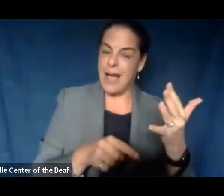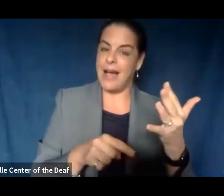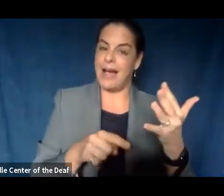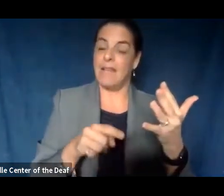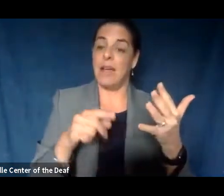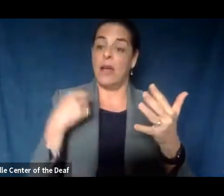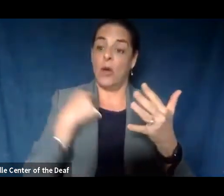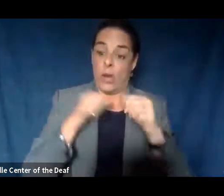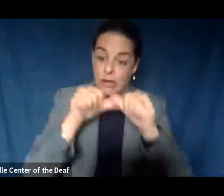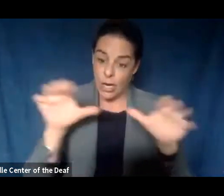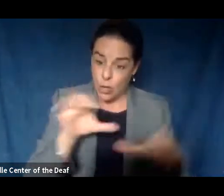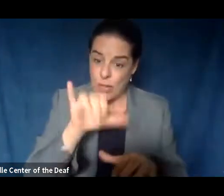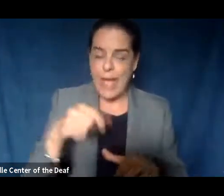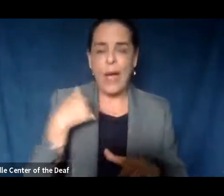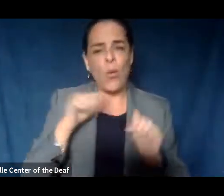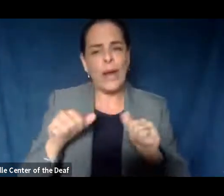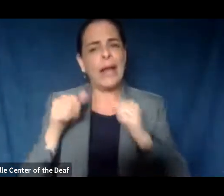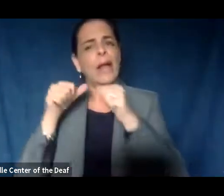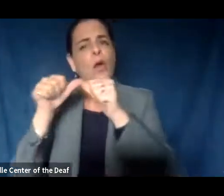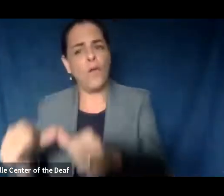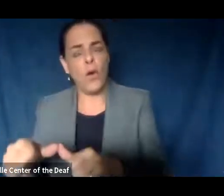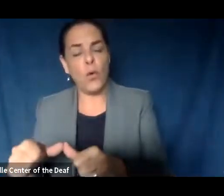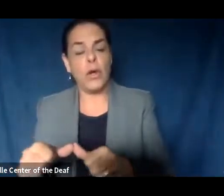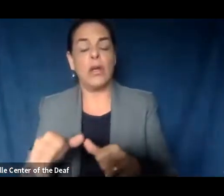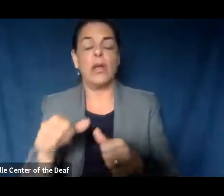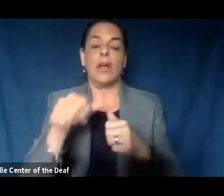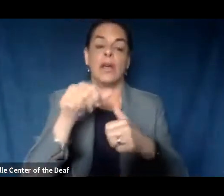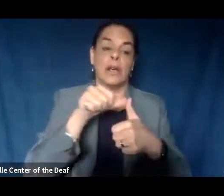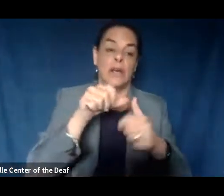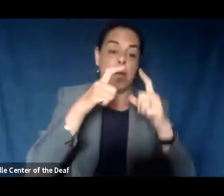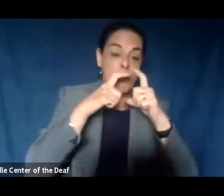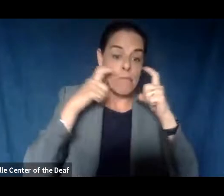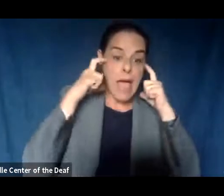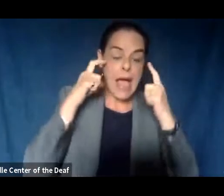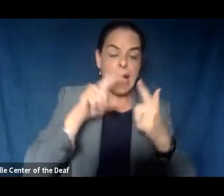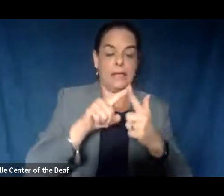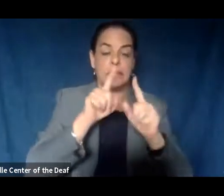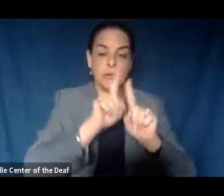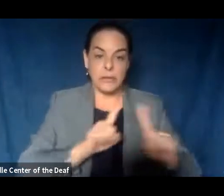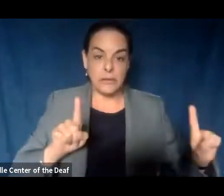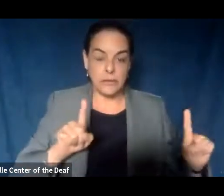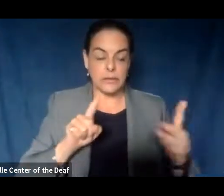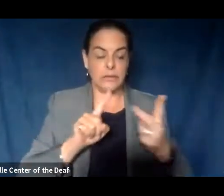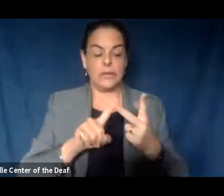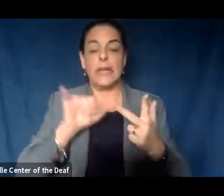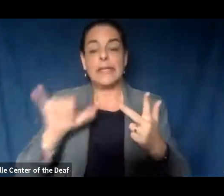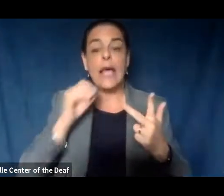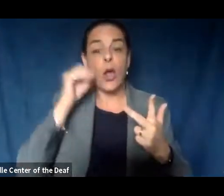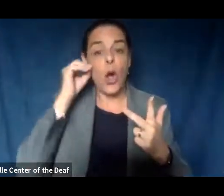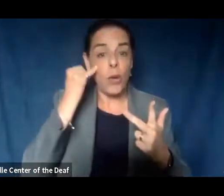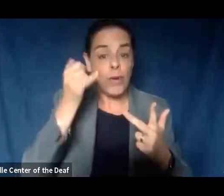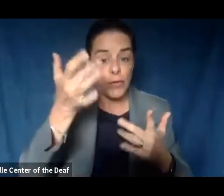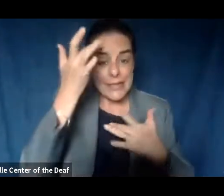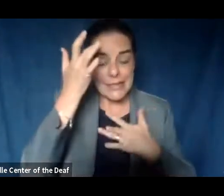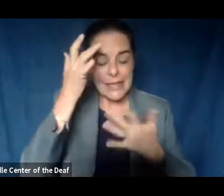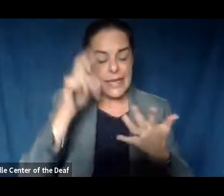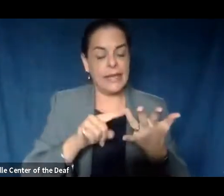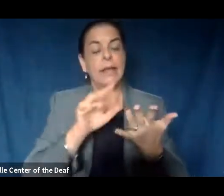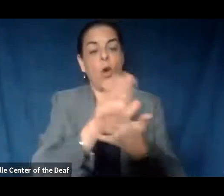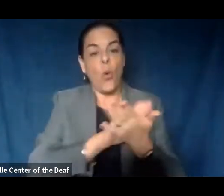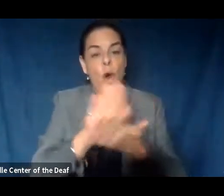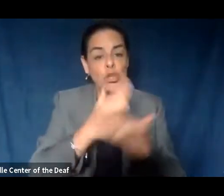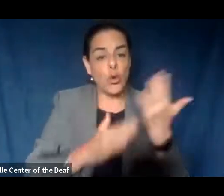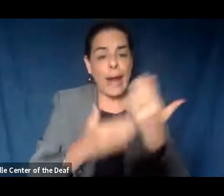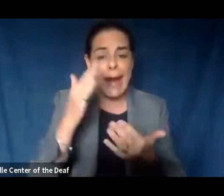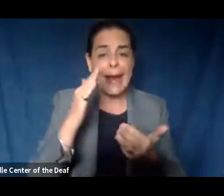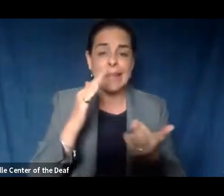wearing a mask, social distancing, staying home if you're sick, and now washing your hands regularly and cleaning surfaces. All